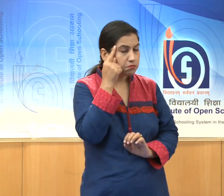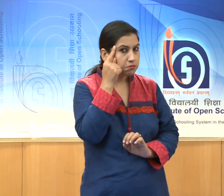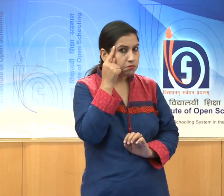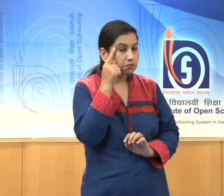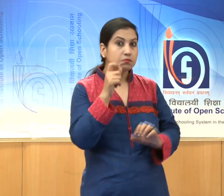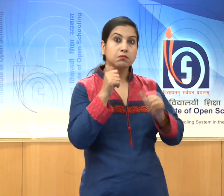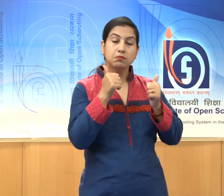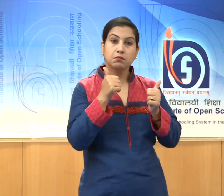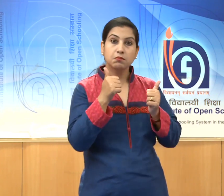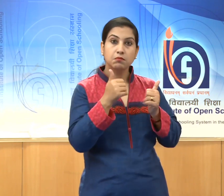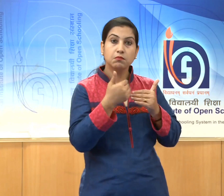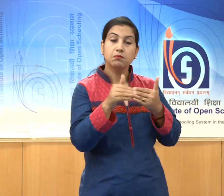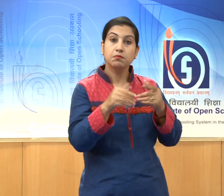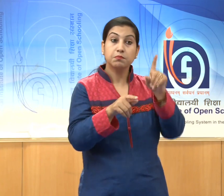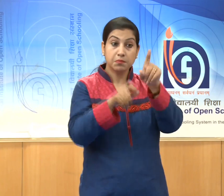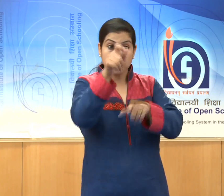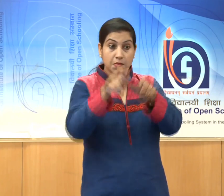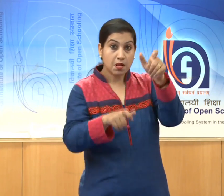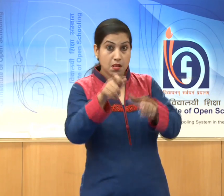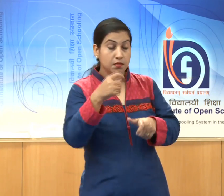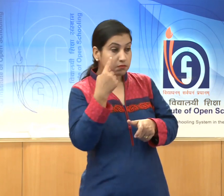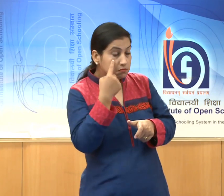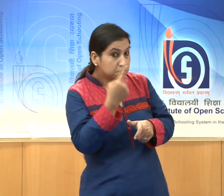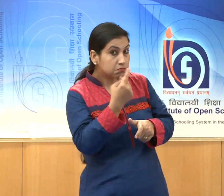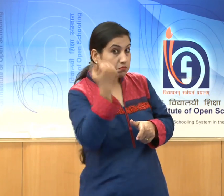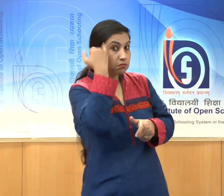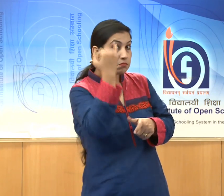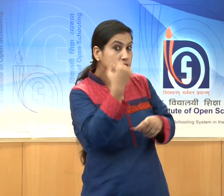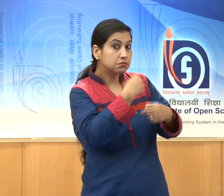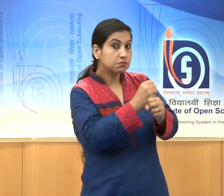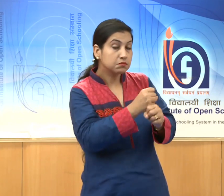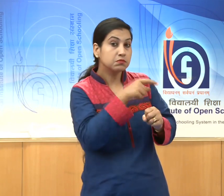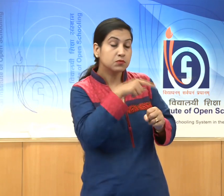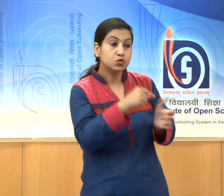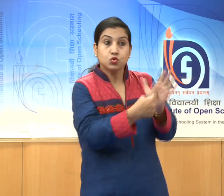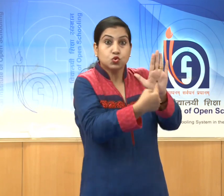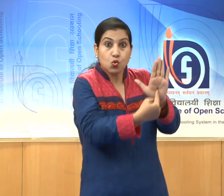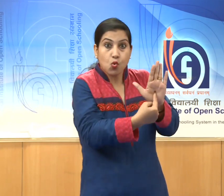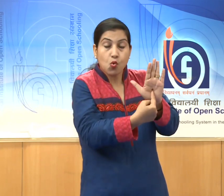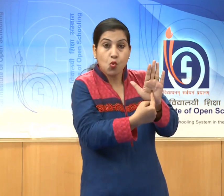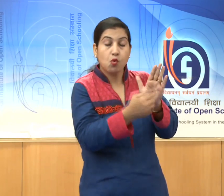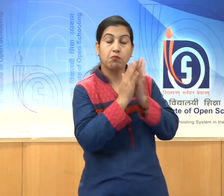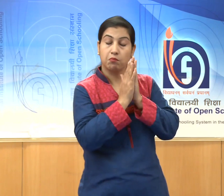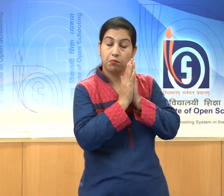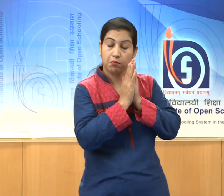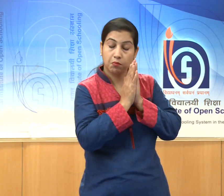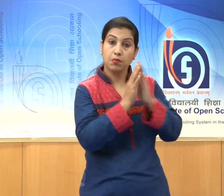scope to the artists to show their creative, creative